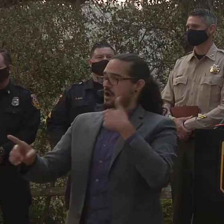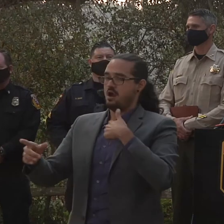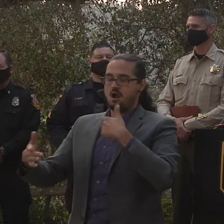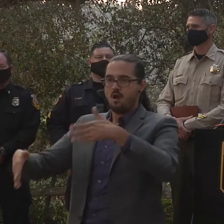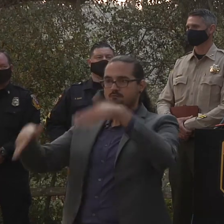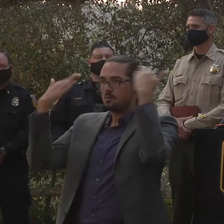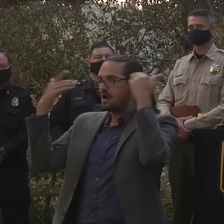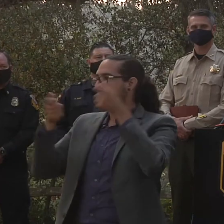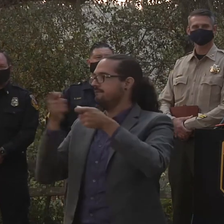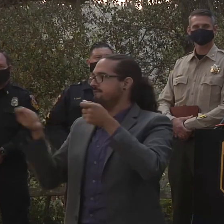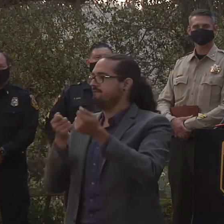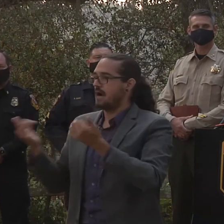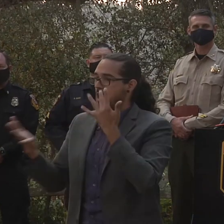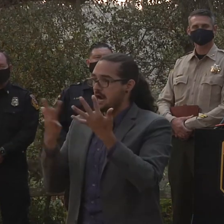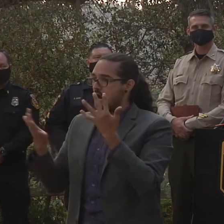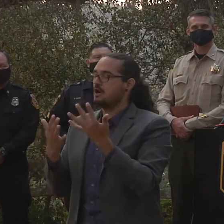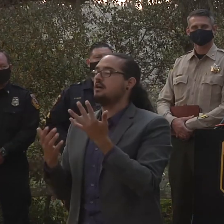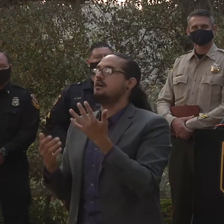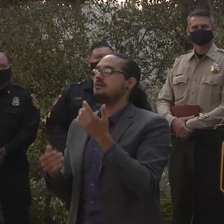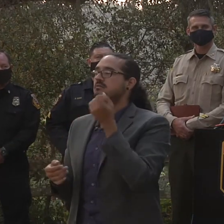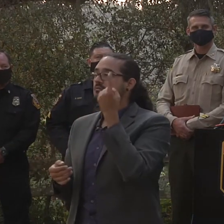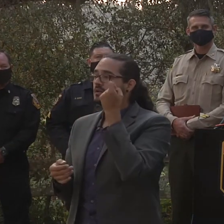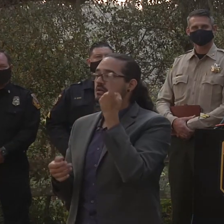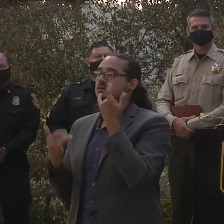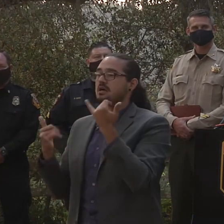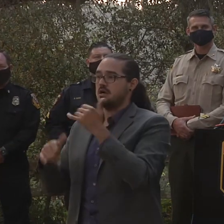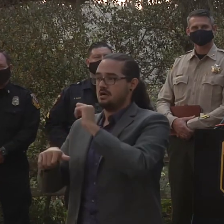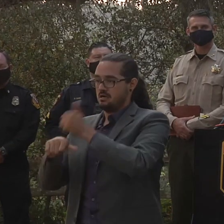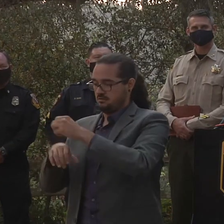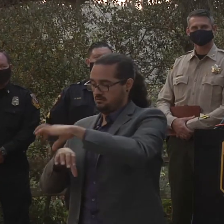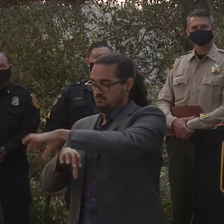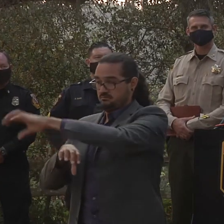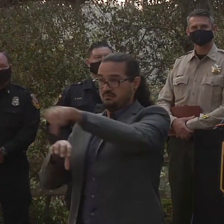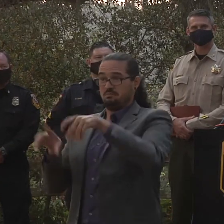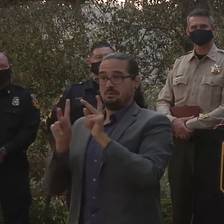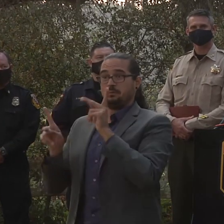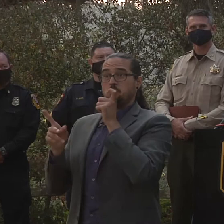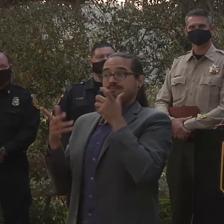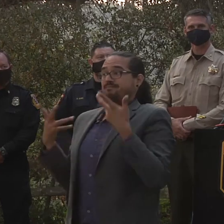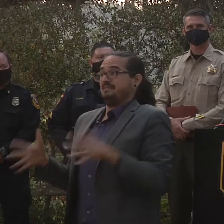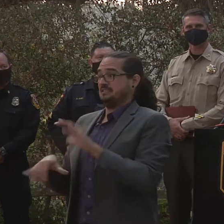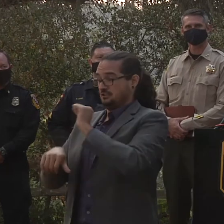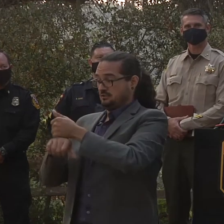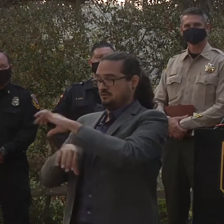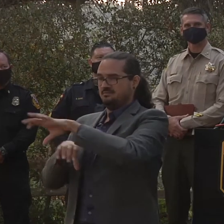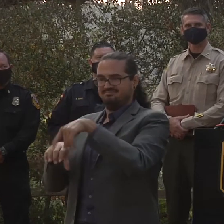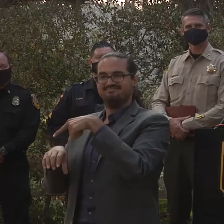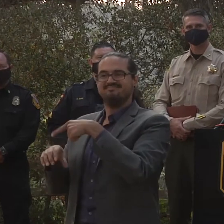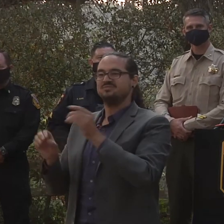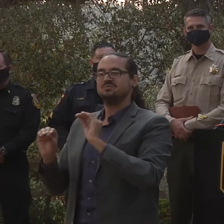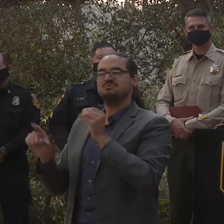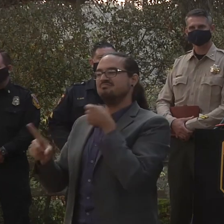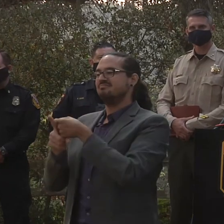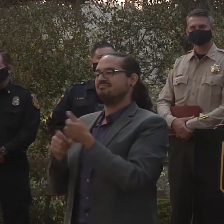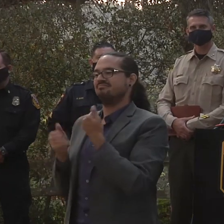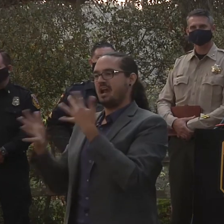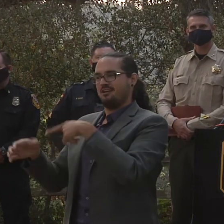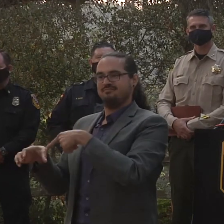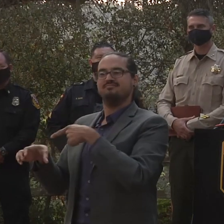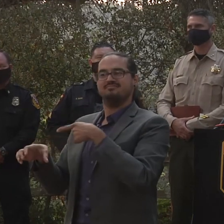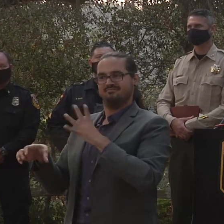can survive itself and then we unfortunately see many times more so than not a lot of people have not done their due diligence